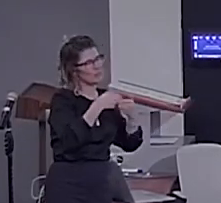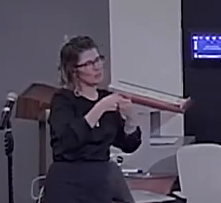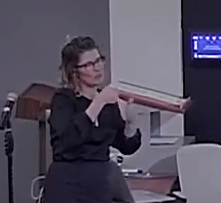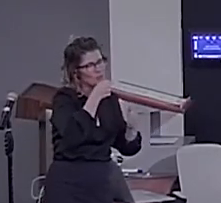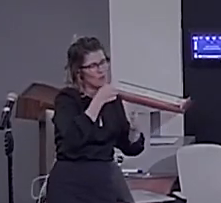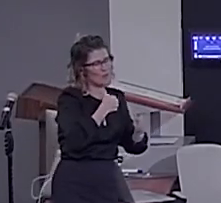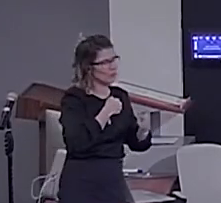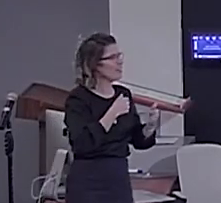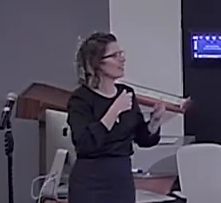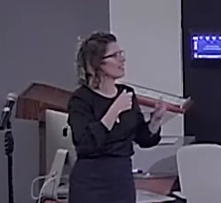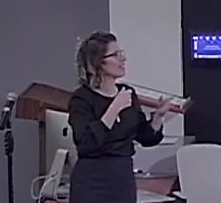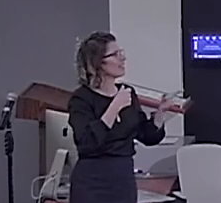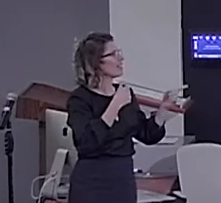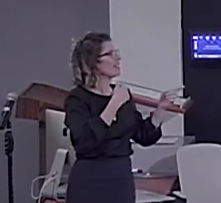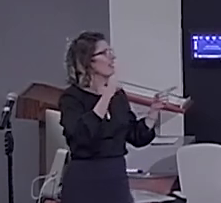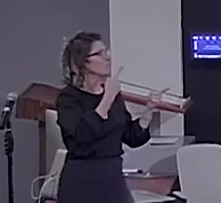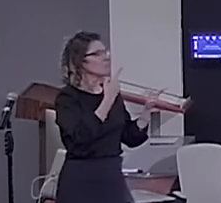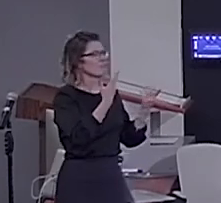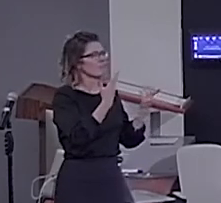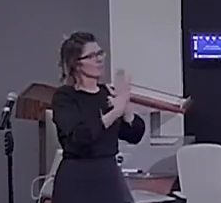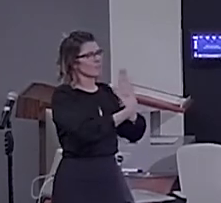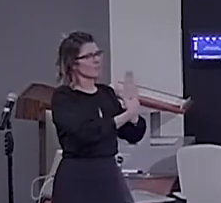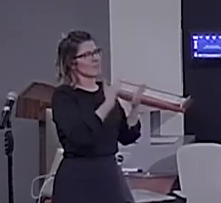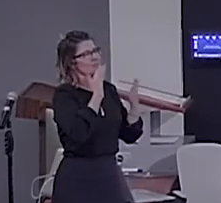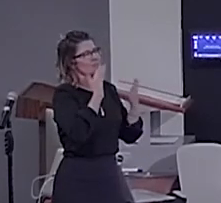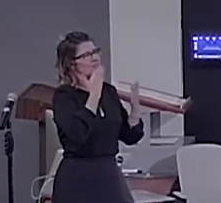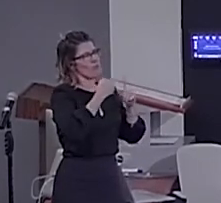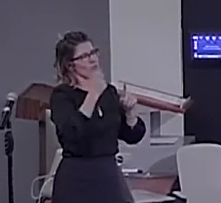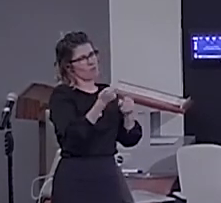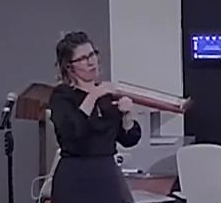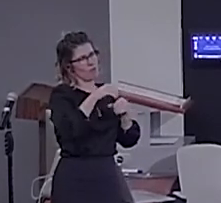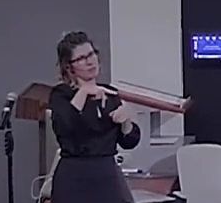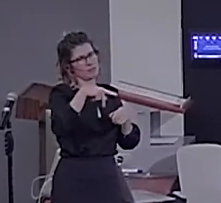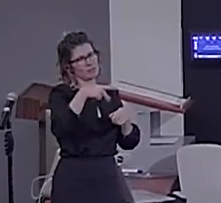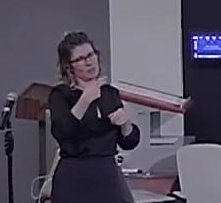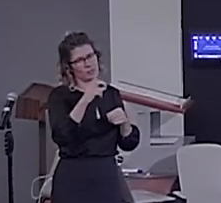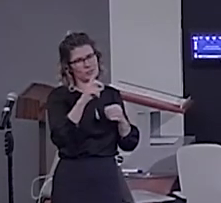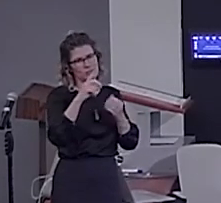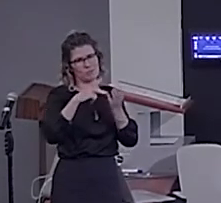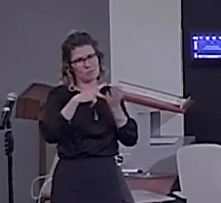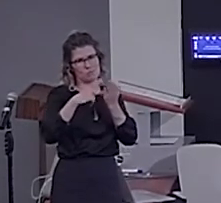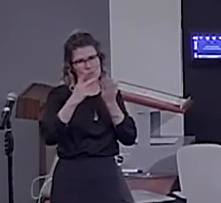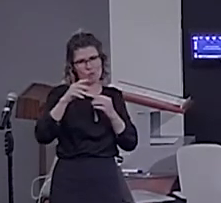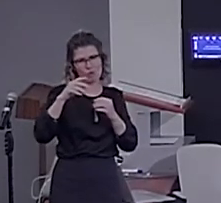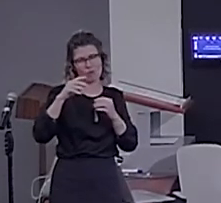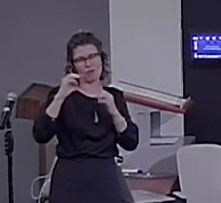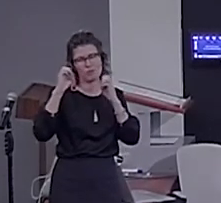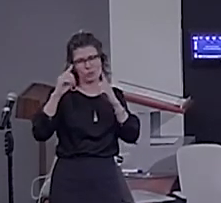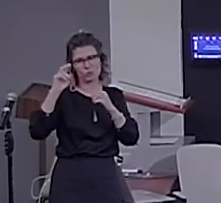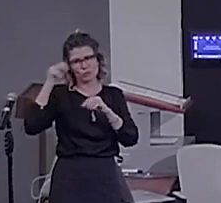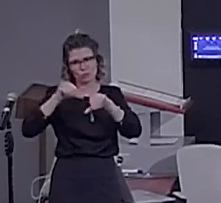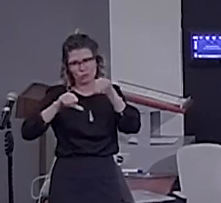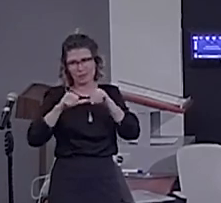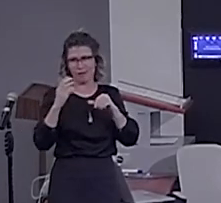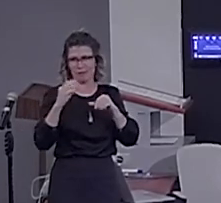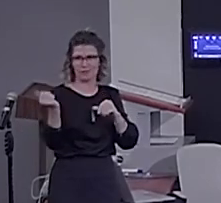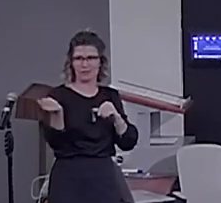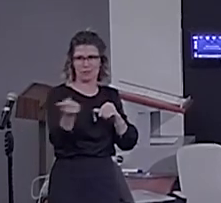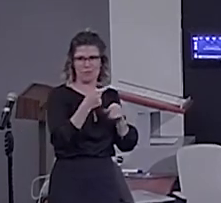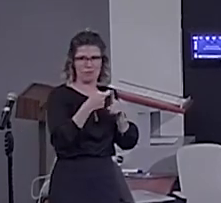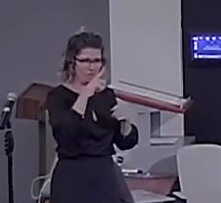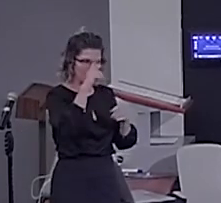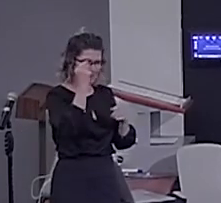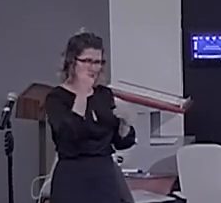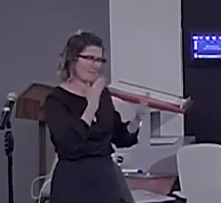sorry. Thank you from everyone in the PhD program in Education and Neuroscience and everyone here at Gallaudet. Thank you for coming. It was a pleasure to have you here.